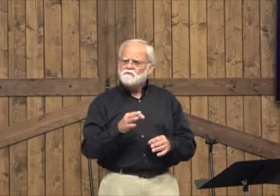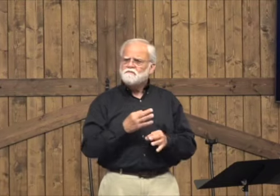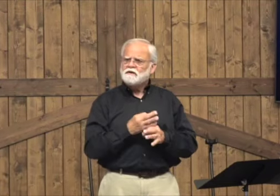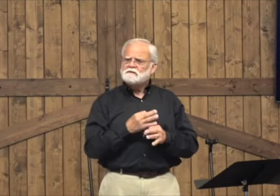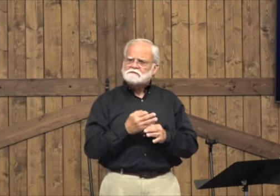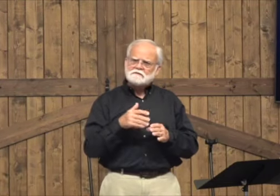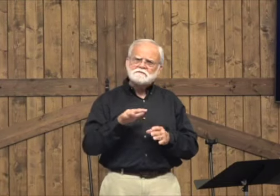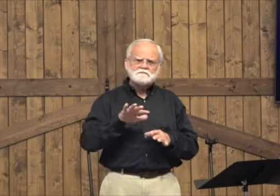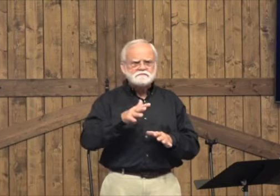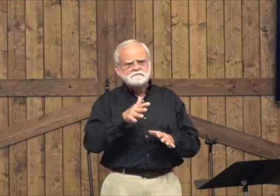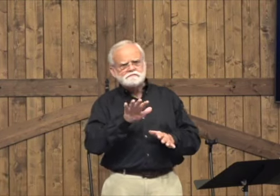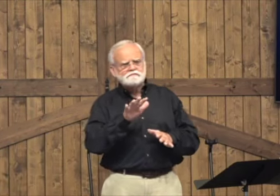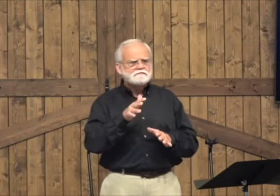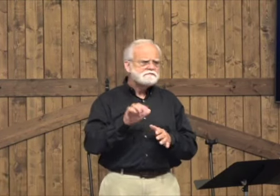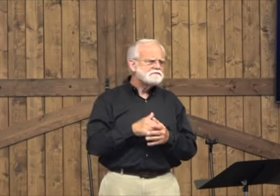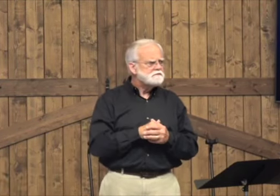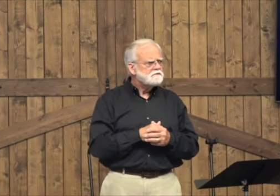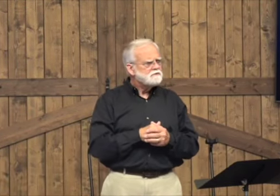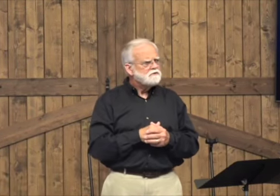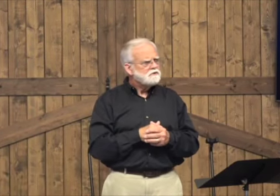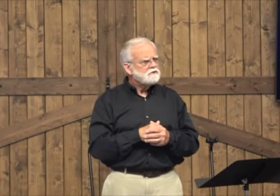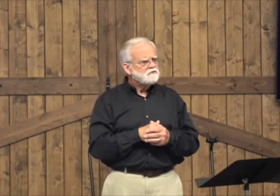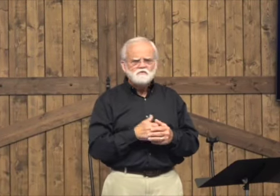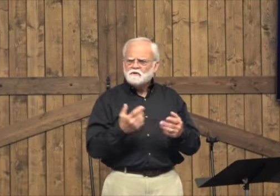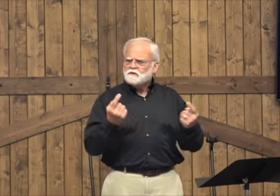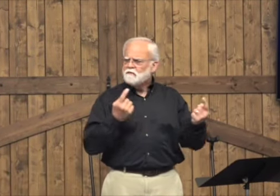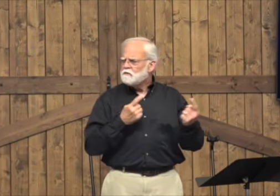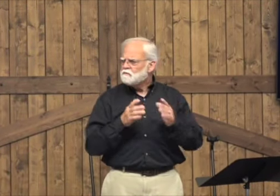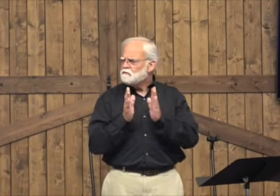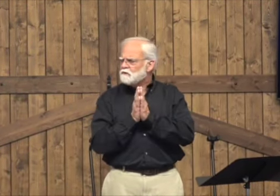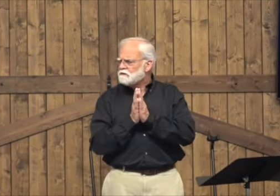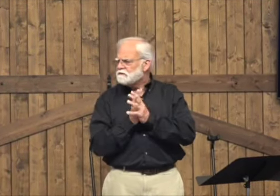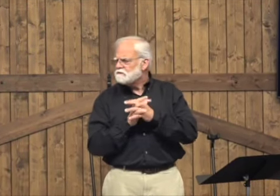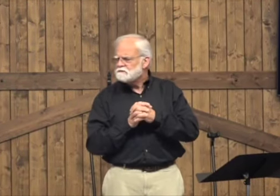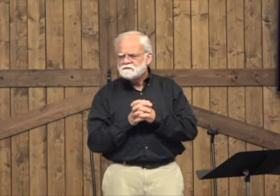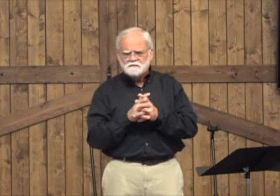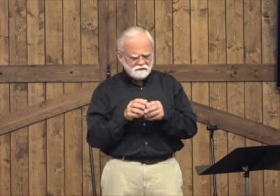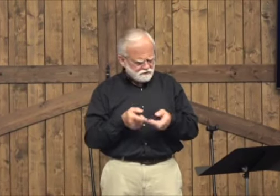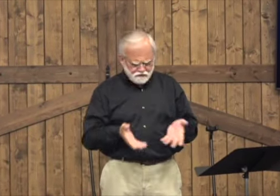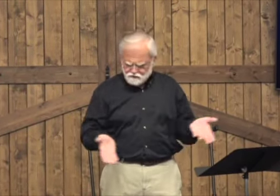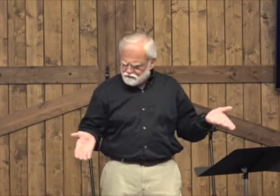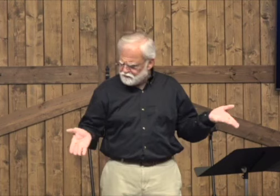if you need stronger faith and you feel like your faith is weak, you want to come and pray.